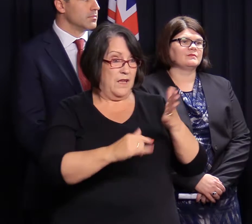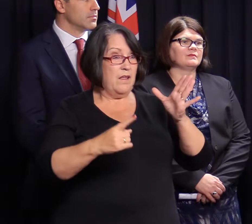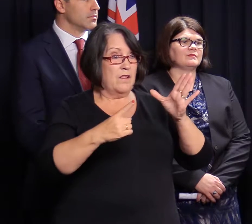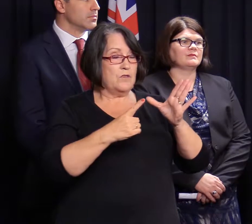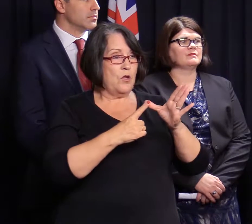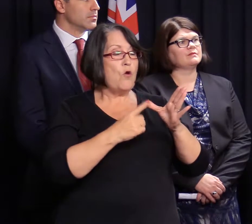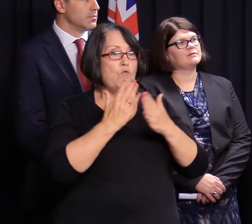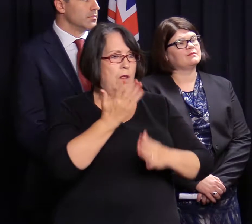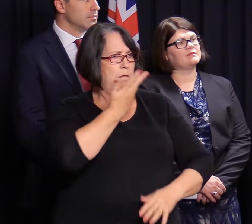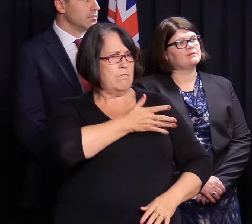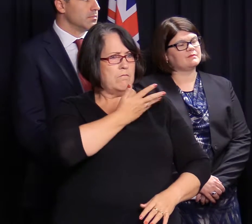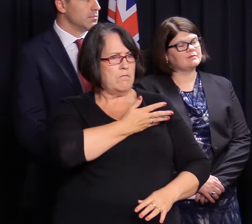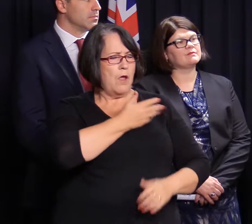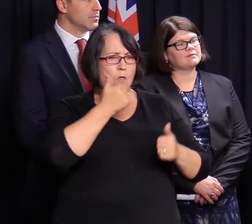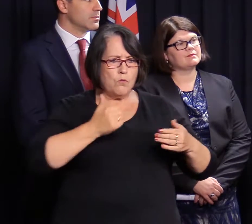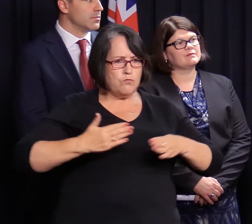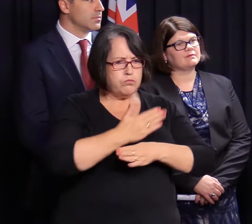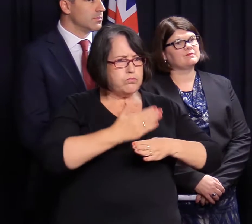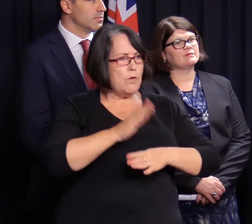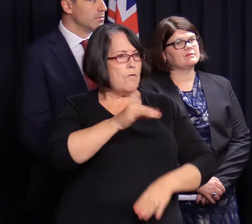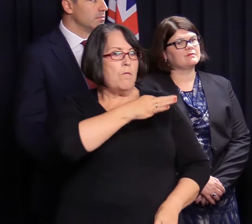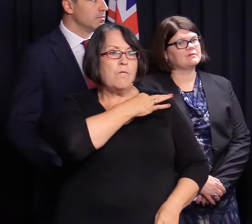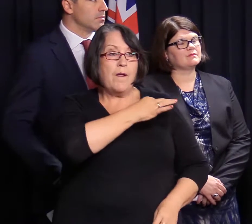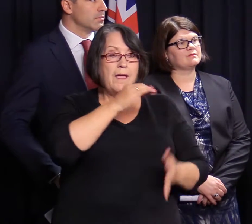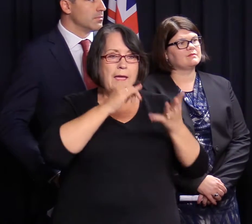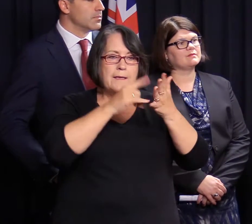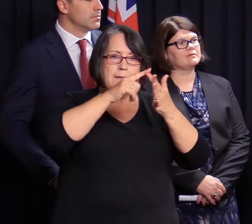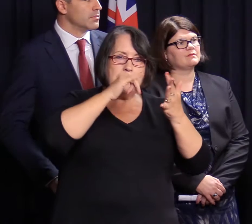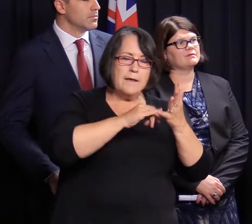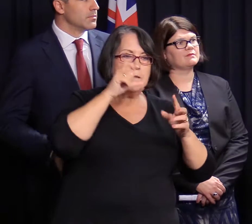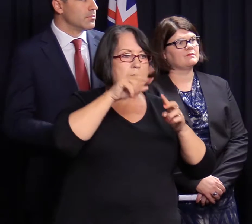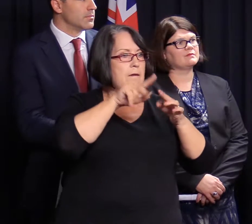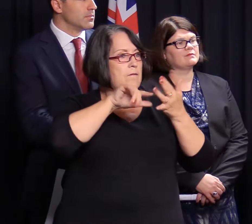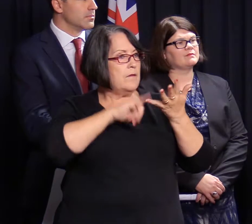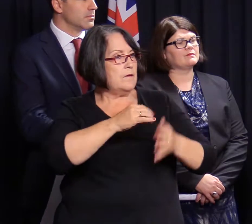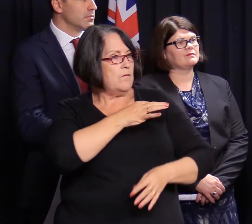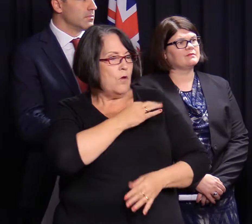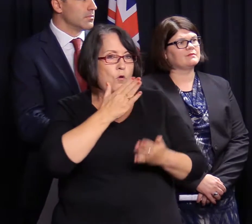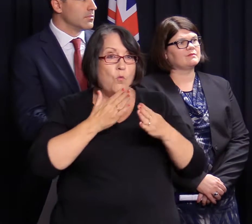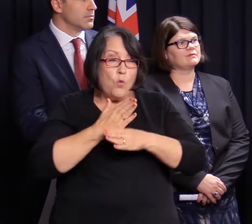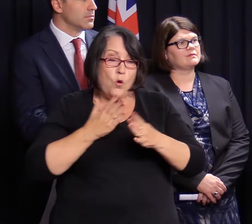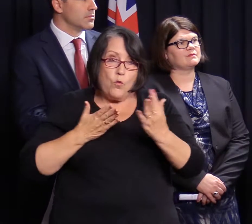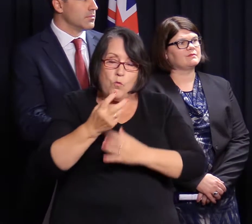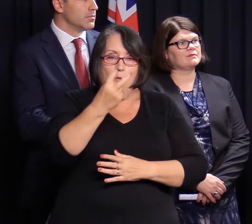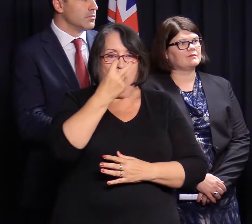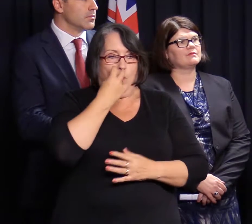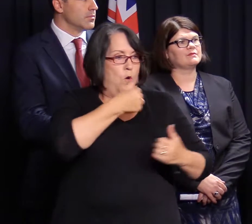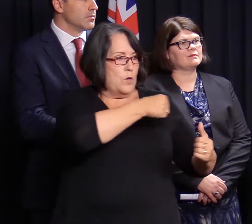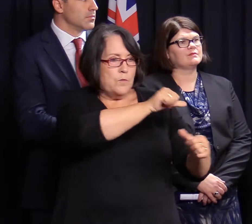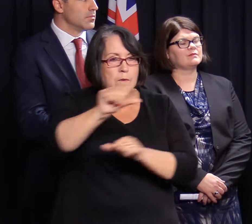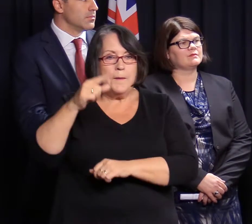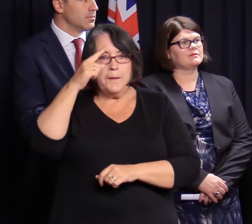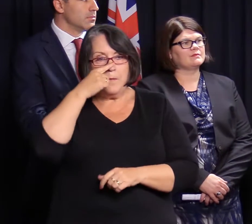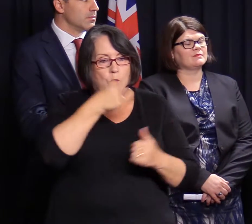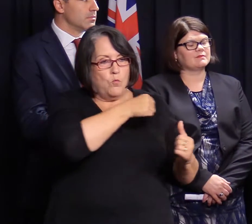can be rightly proud of the efforts of the volunteers particularly the SES and CFS volunteers who work throughout the night to protect lives and property.